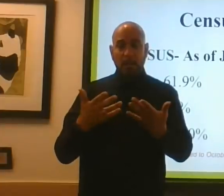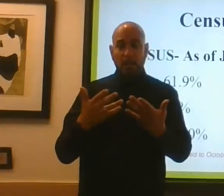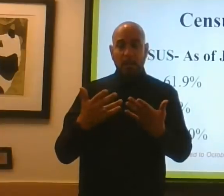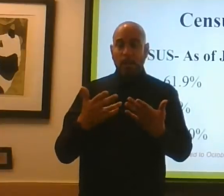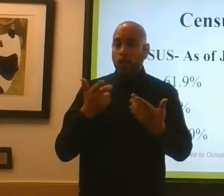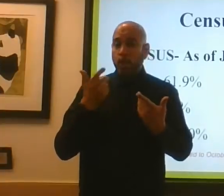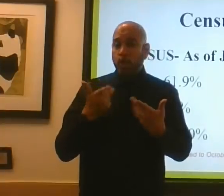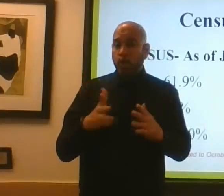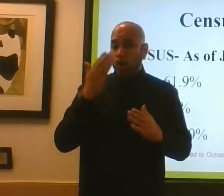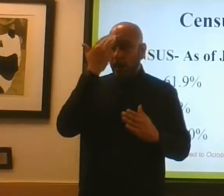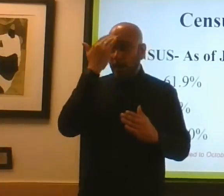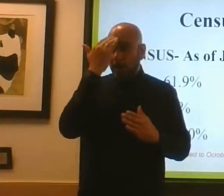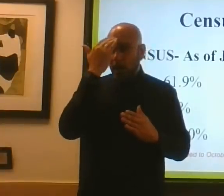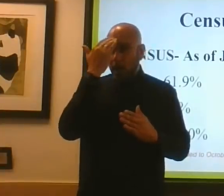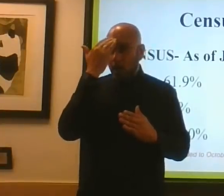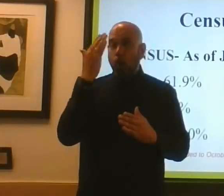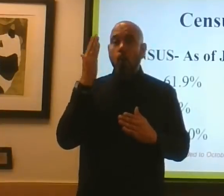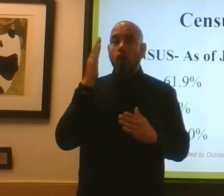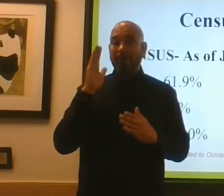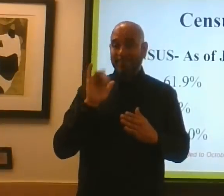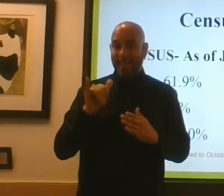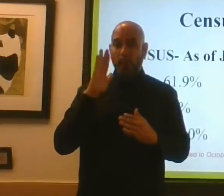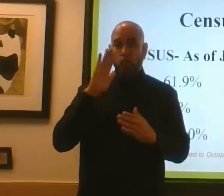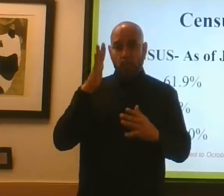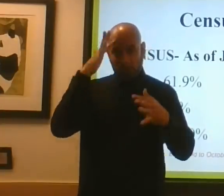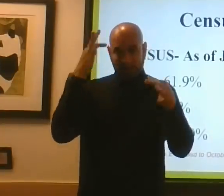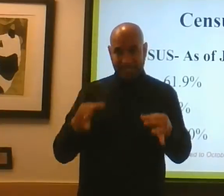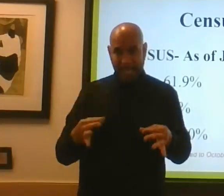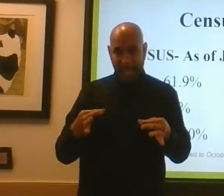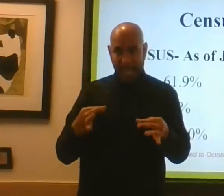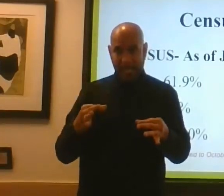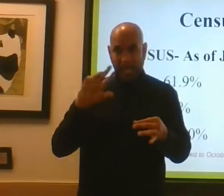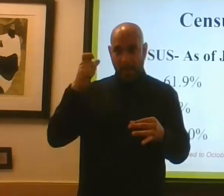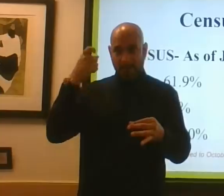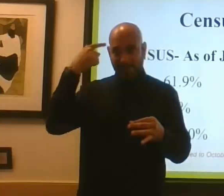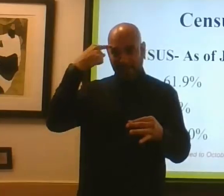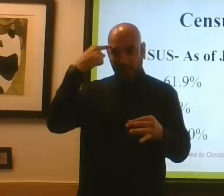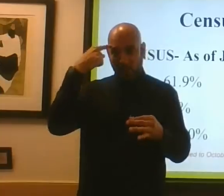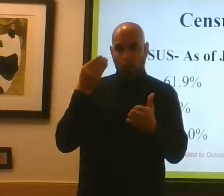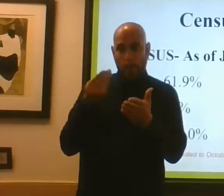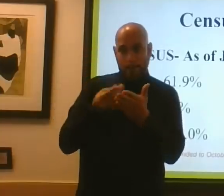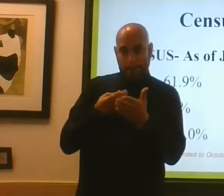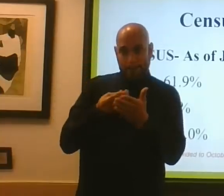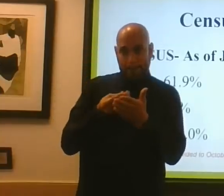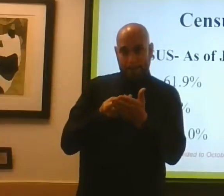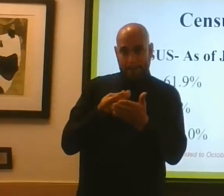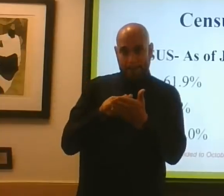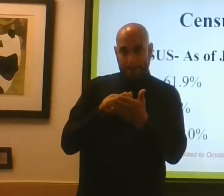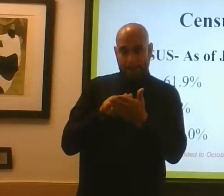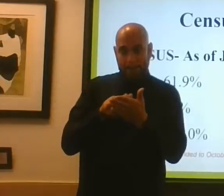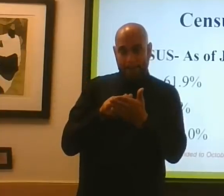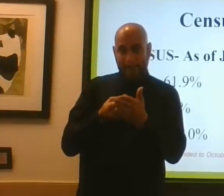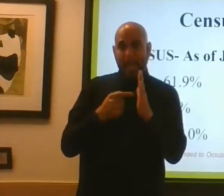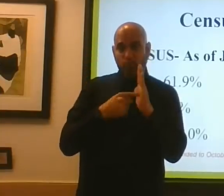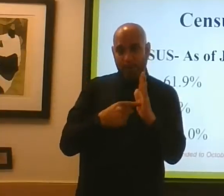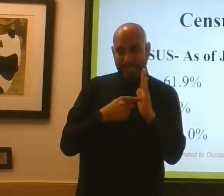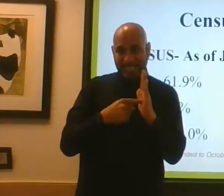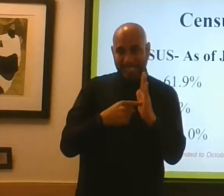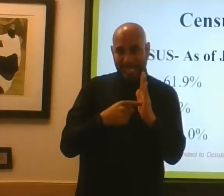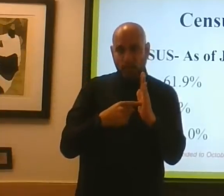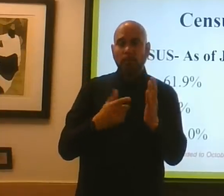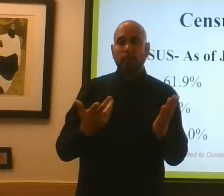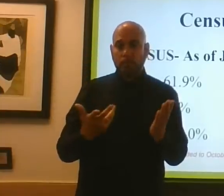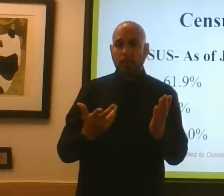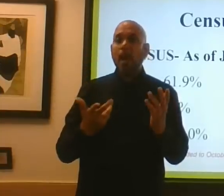dictate and determine federal funding, representation. And so I know we're very busy dealing with this